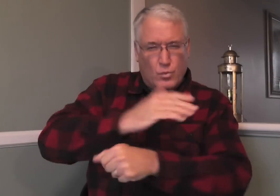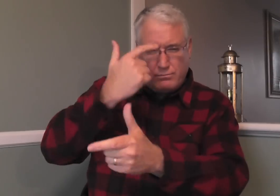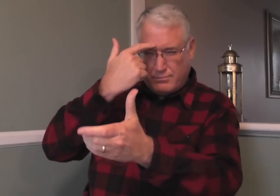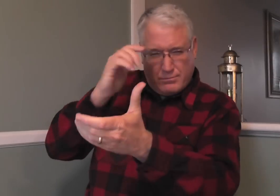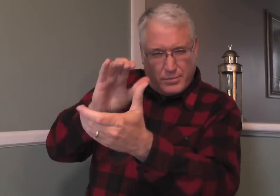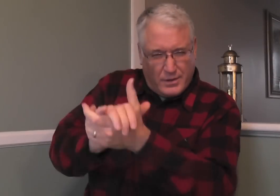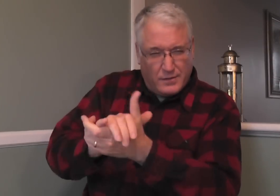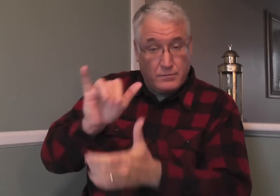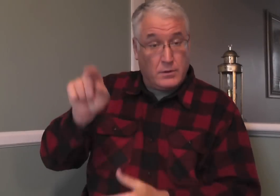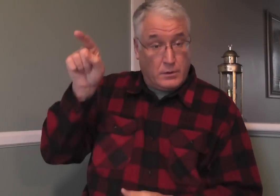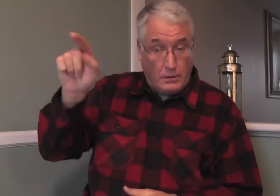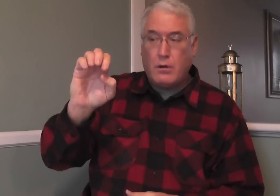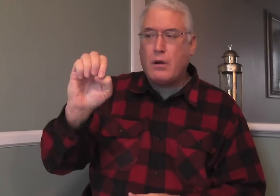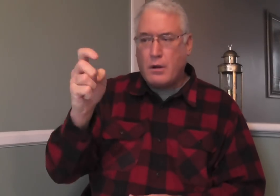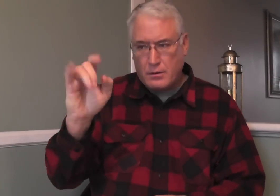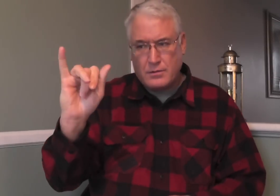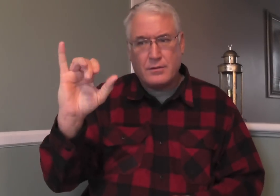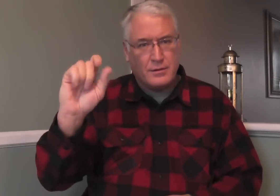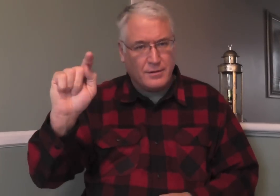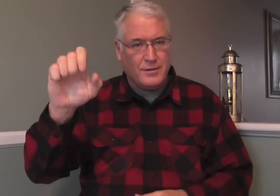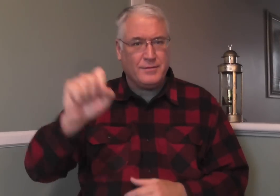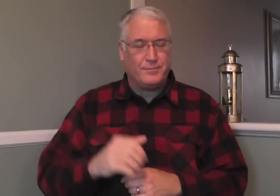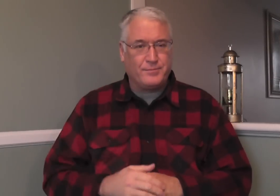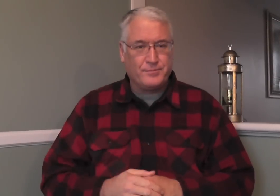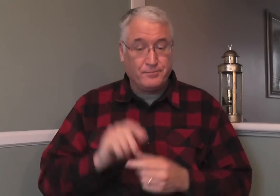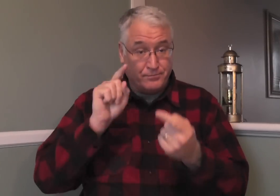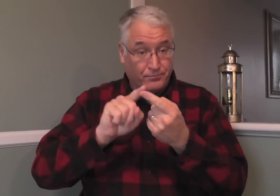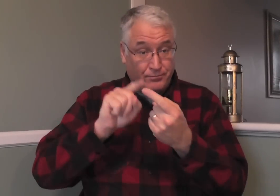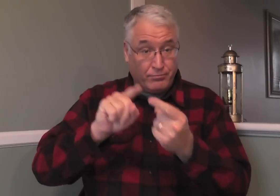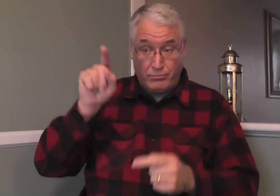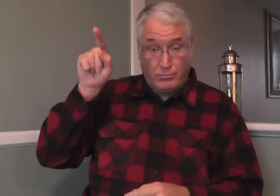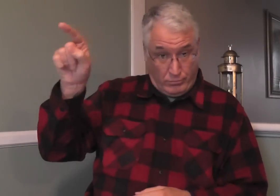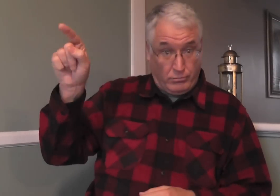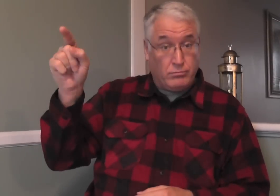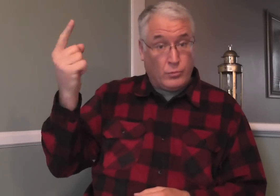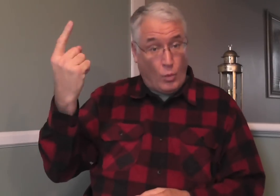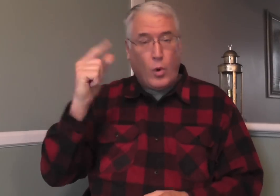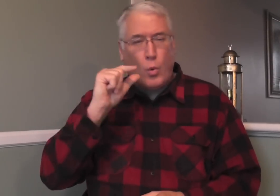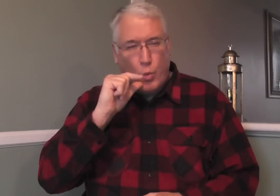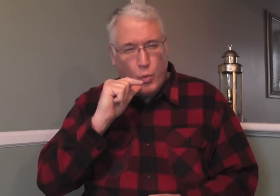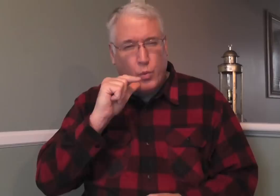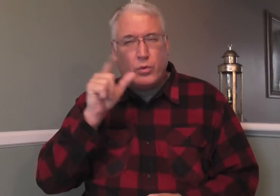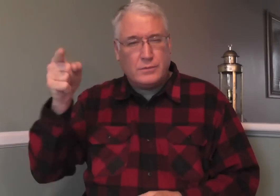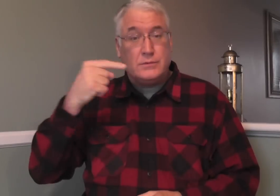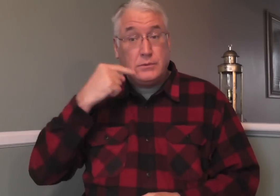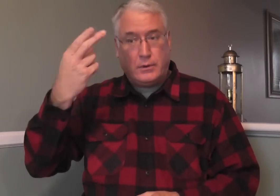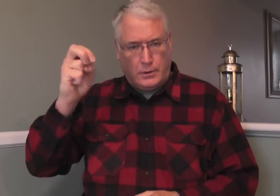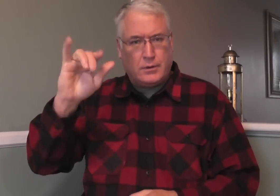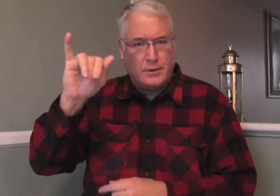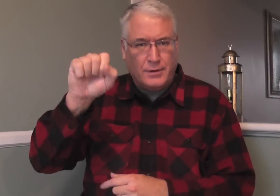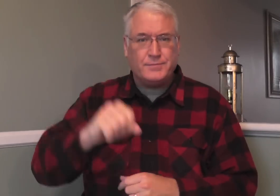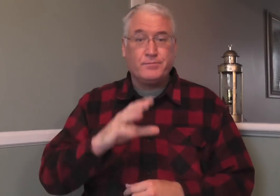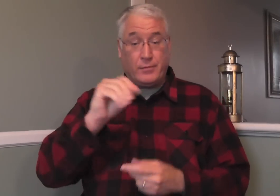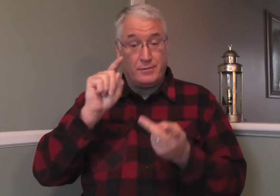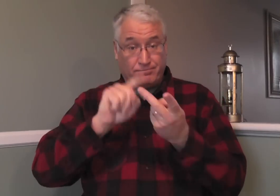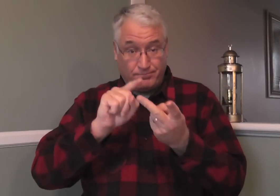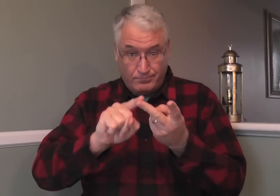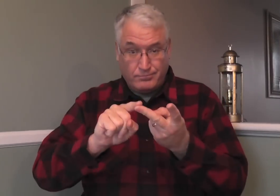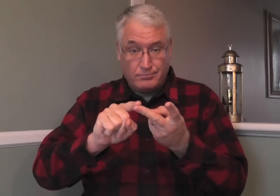We should have full confidence in him, full confidence that he exists. First, that he is who he says